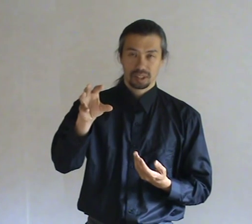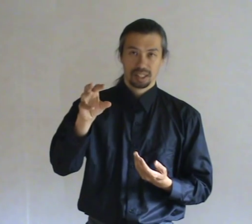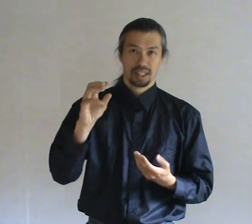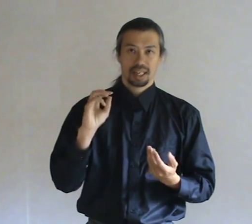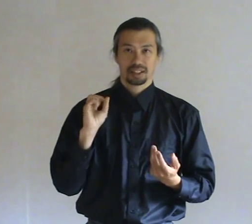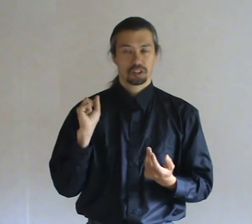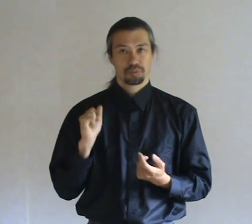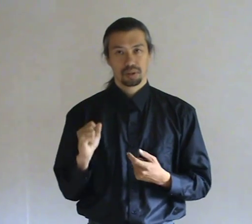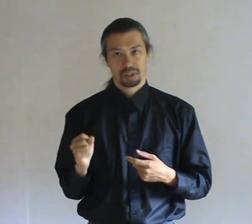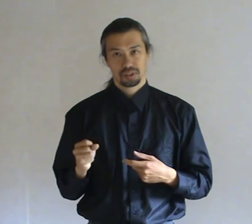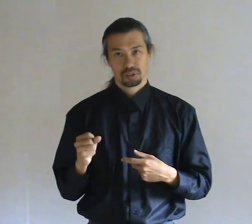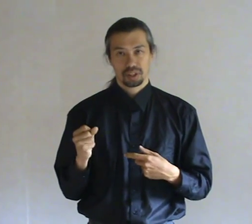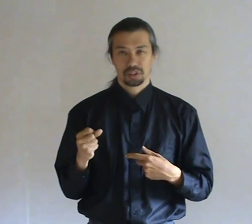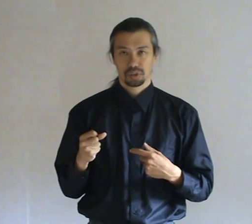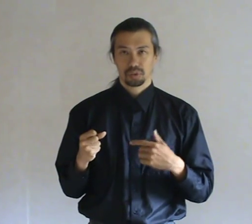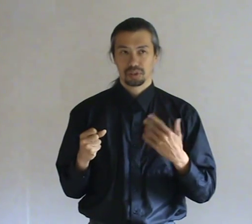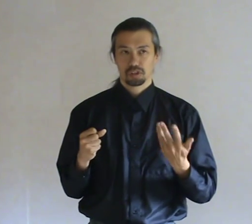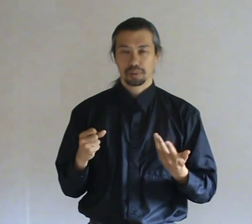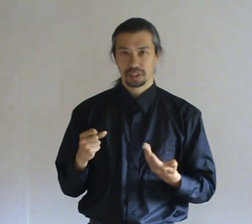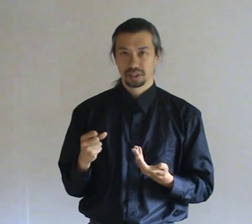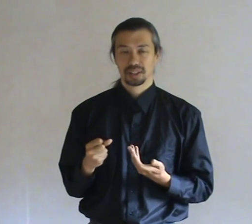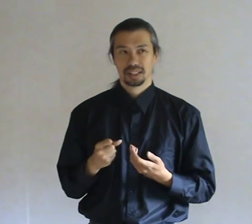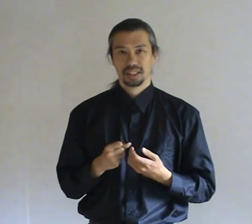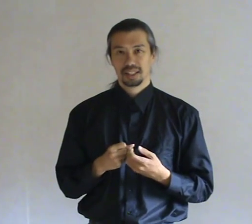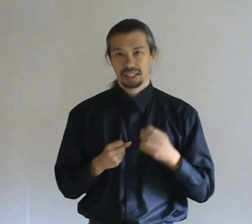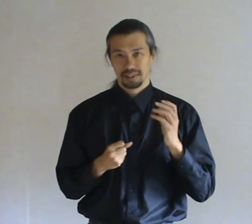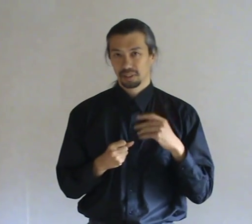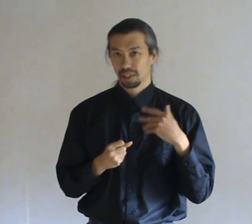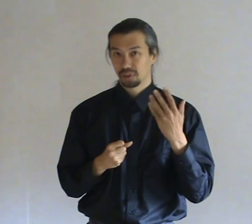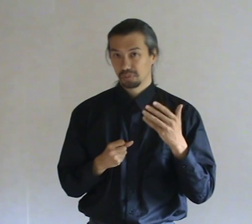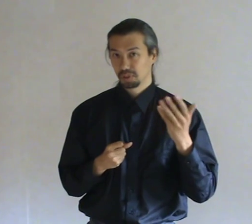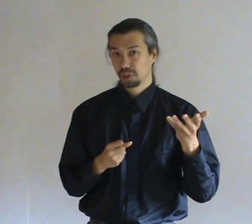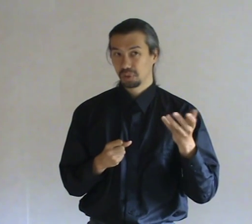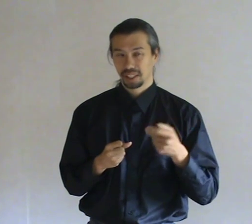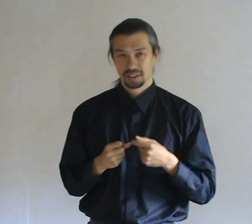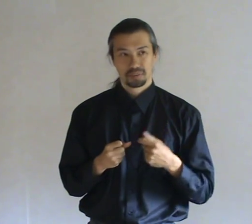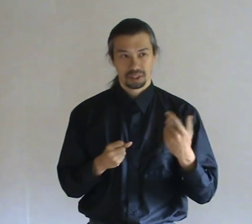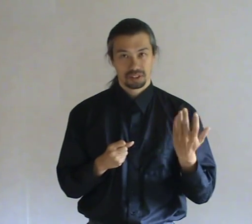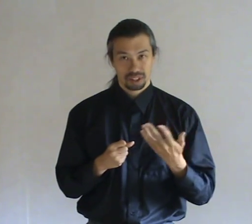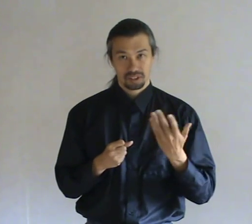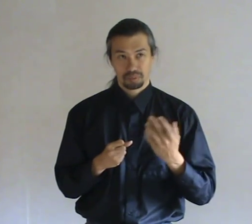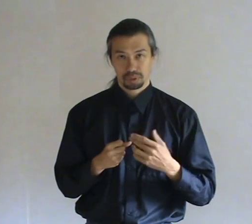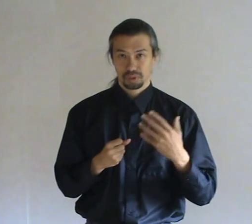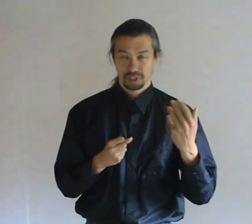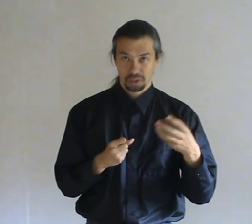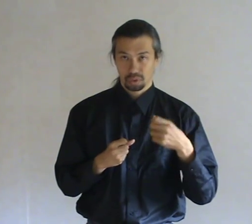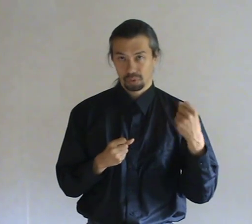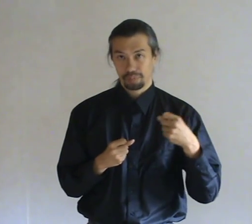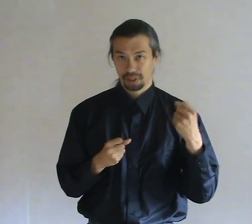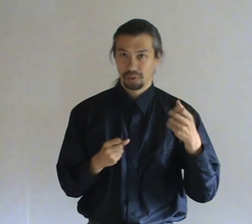at that spirit to try to disrupt it. When you are shooting it. But it is at the same time shooting you. Or ripping you.